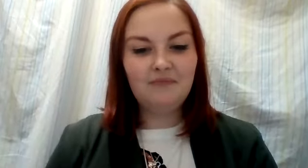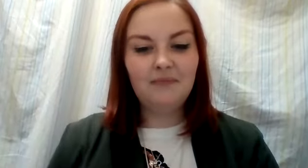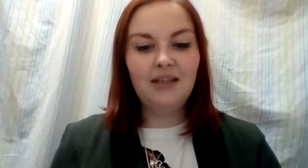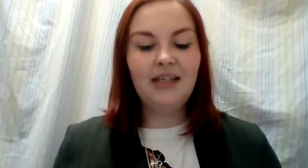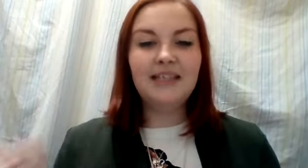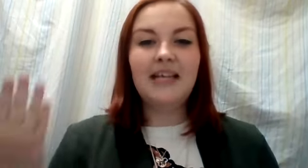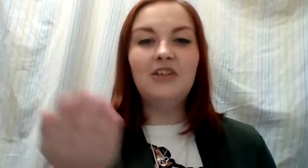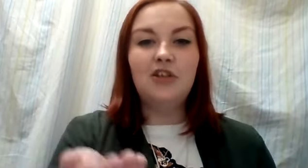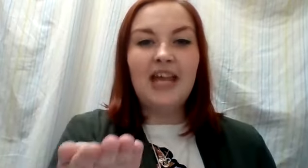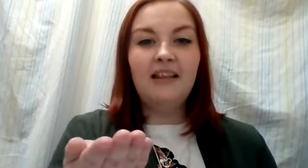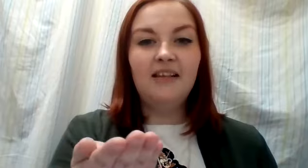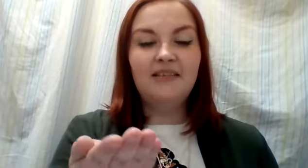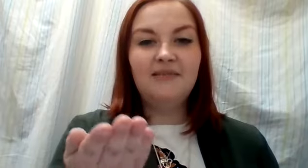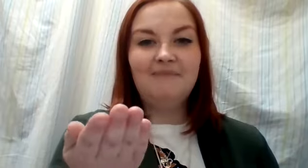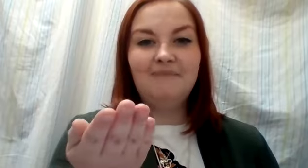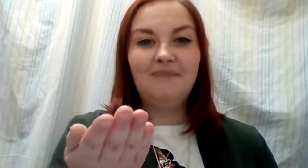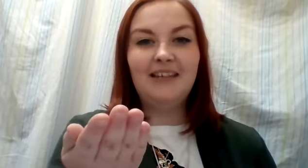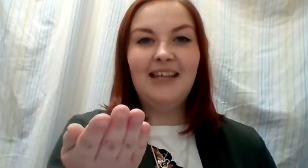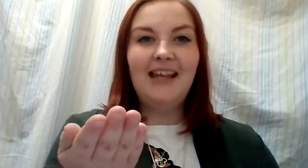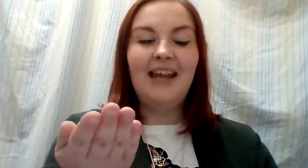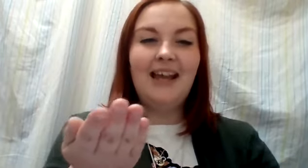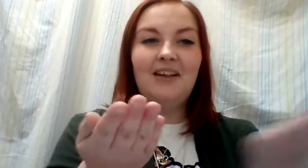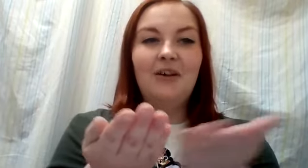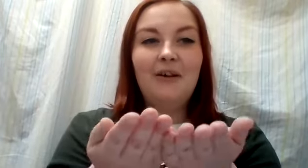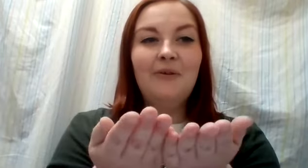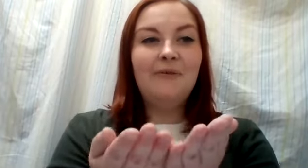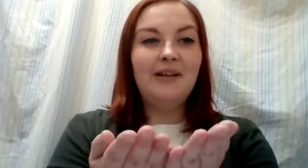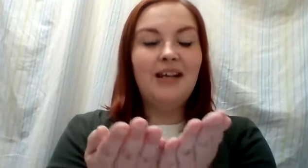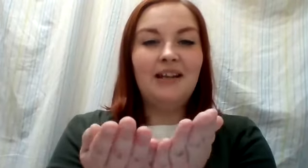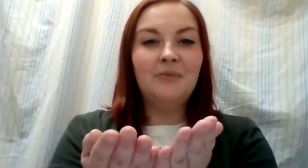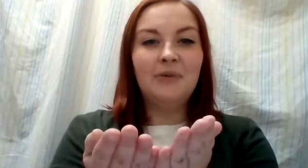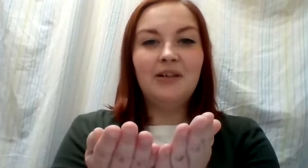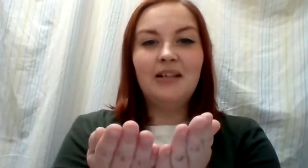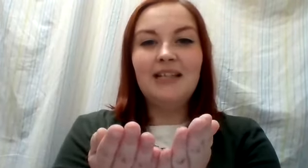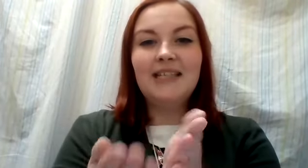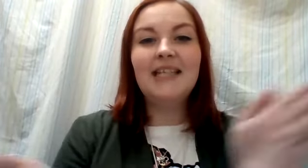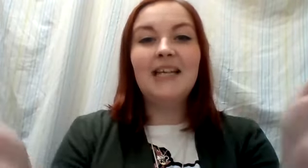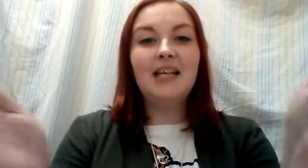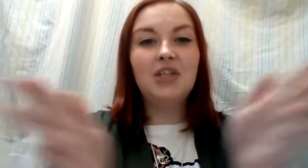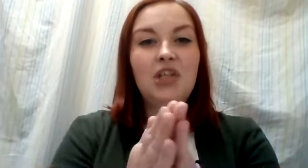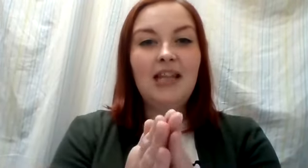Say gel. Add O and the word is yellow.